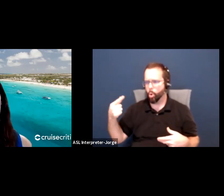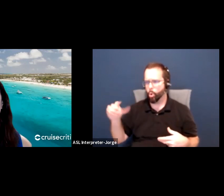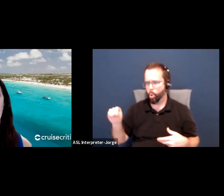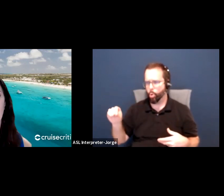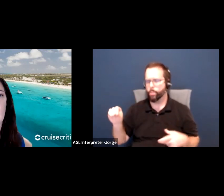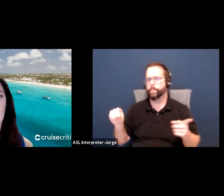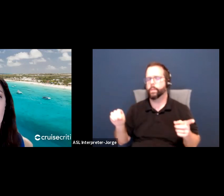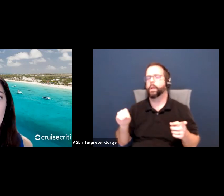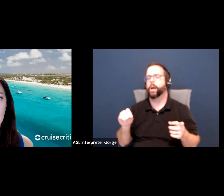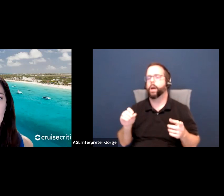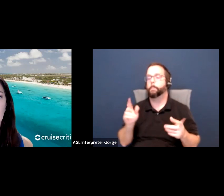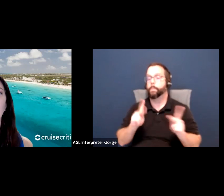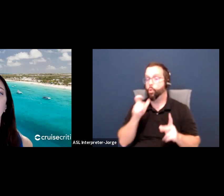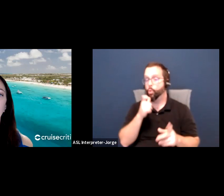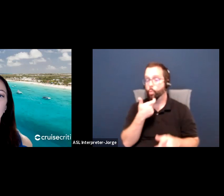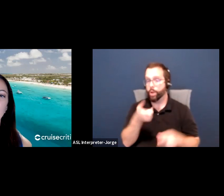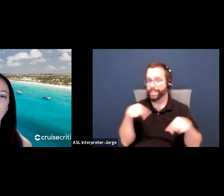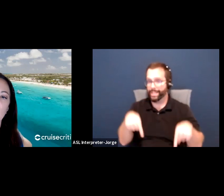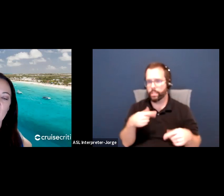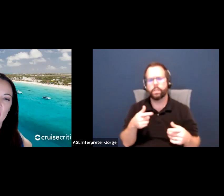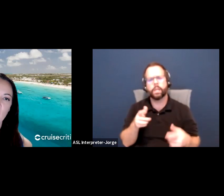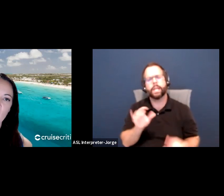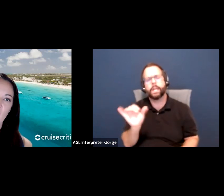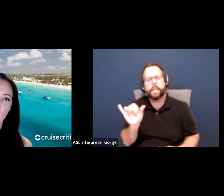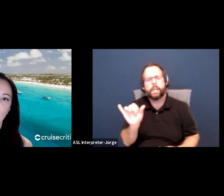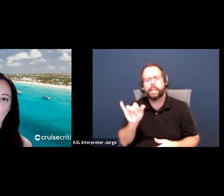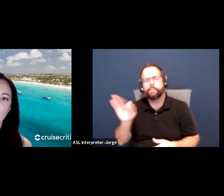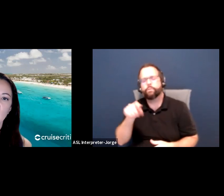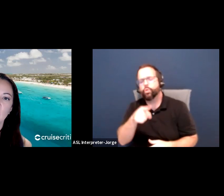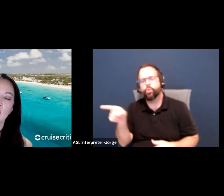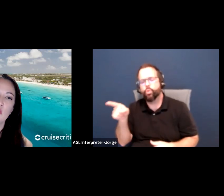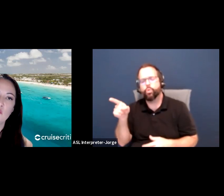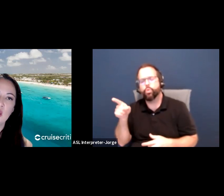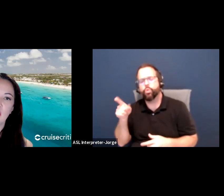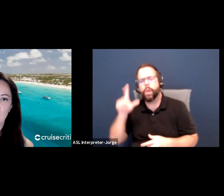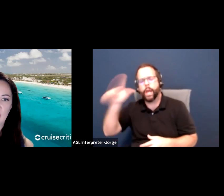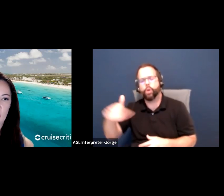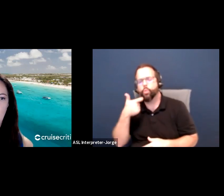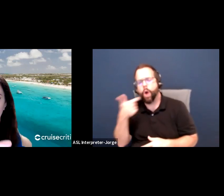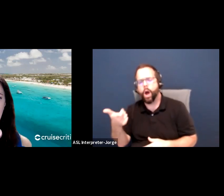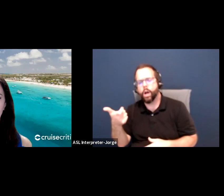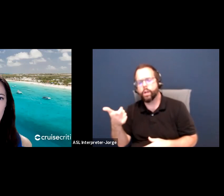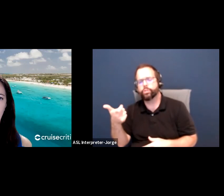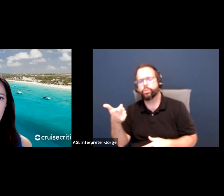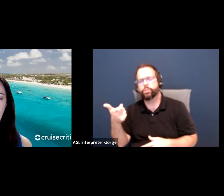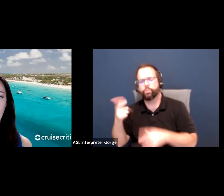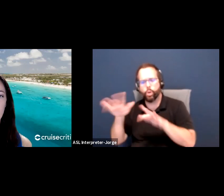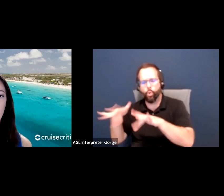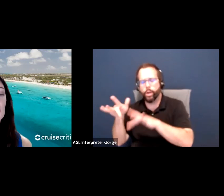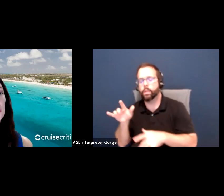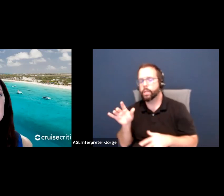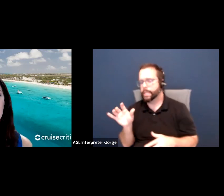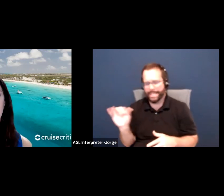if you look at this as a recording later, if you want a free 30-minute consultation with me to ask about any of this stuff,